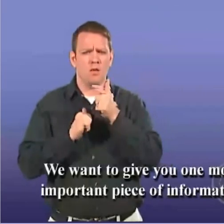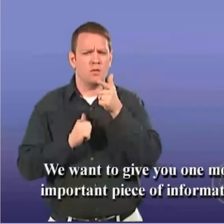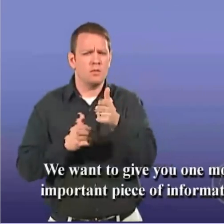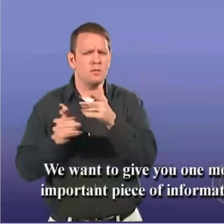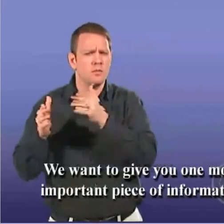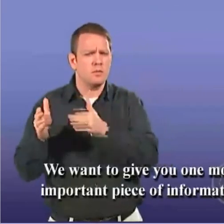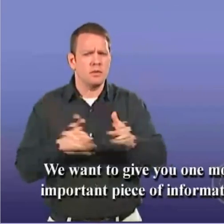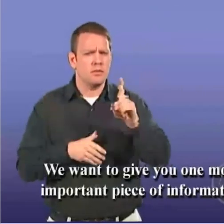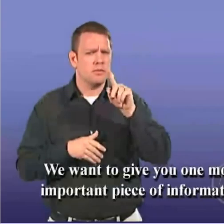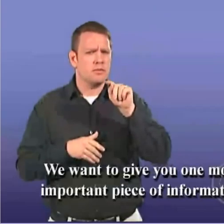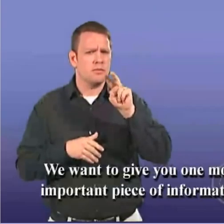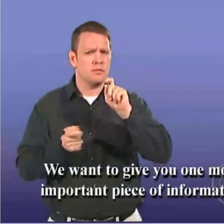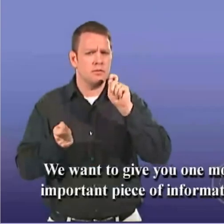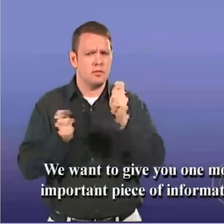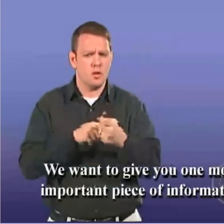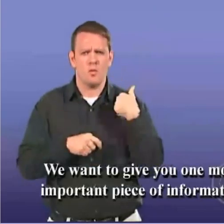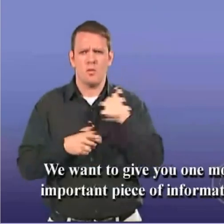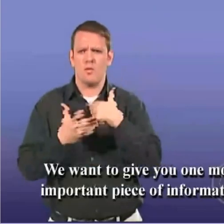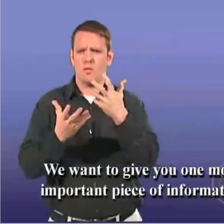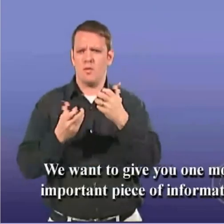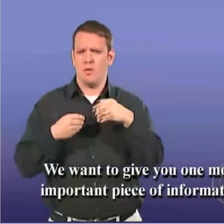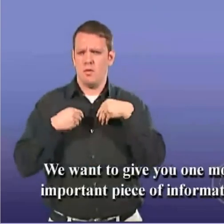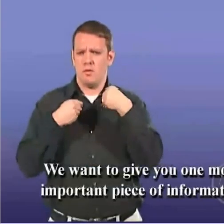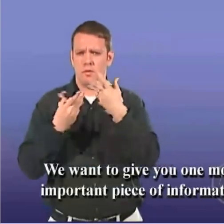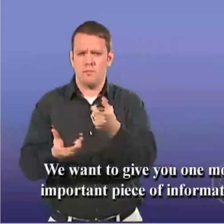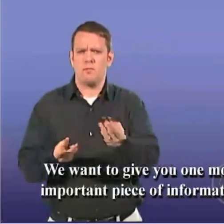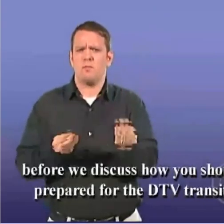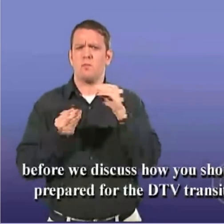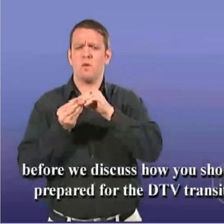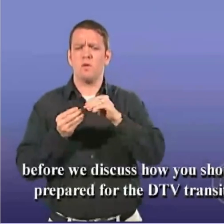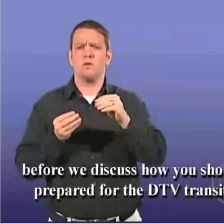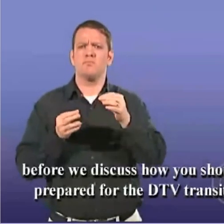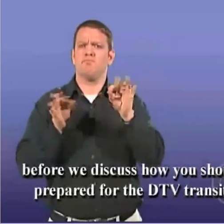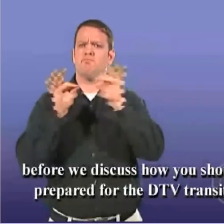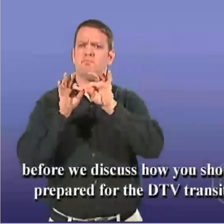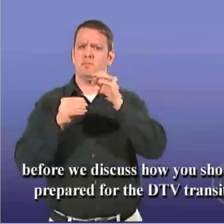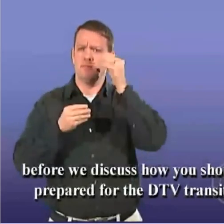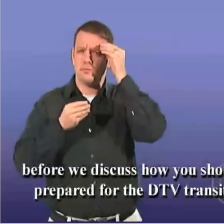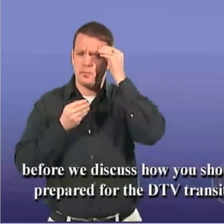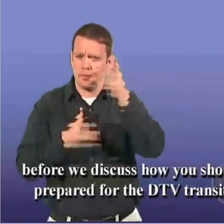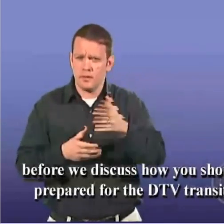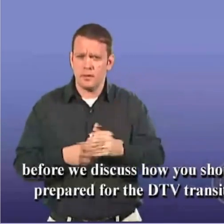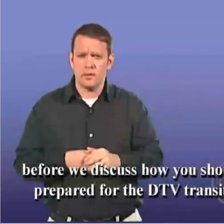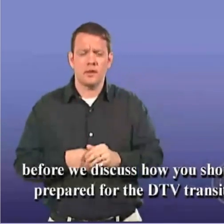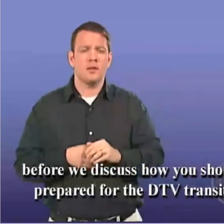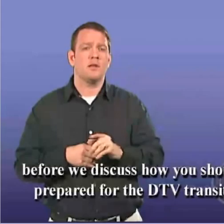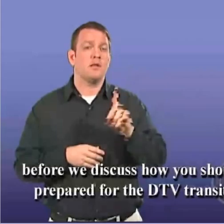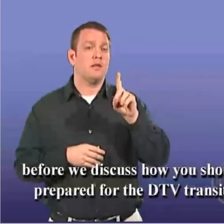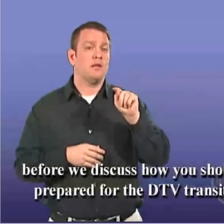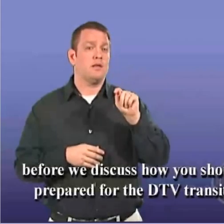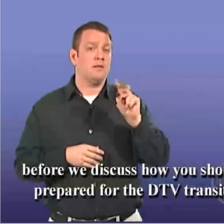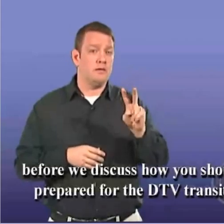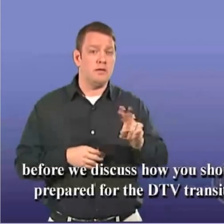We want to give you one more important piece of information before we discuss how you should be prepared for the DTV transition.